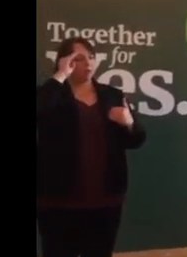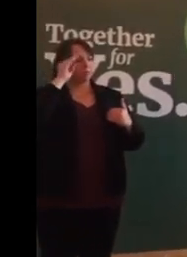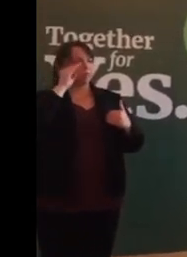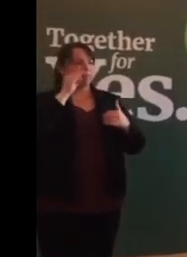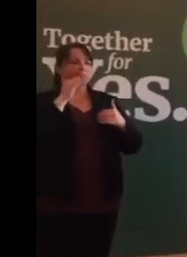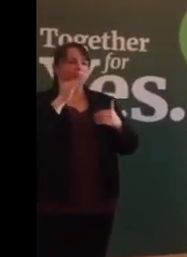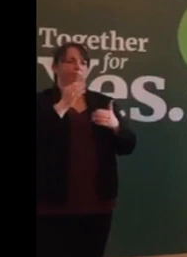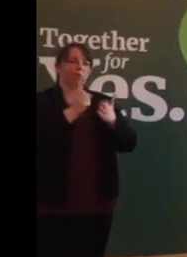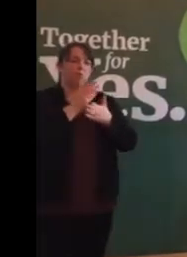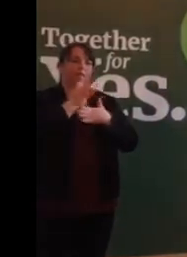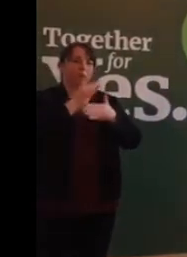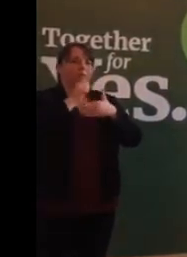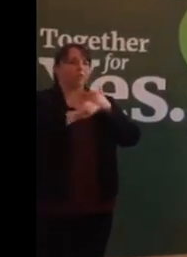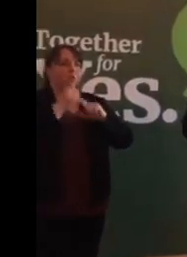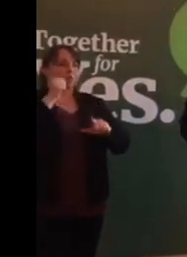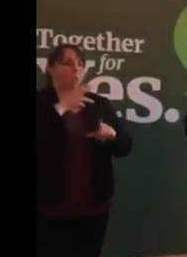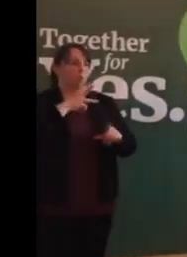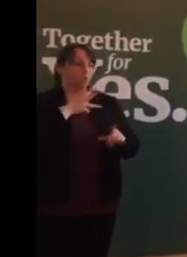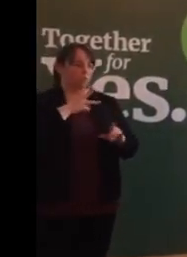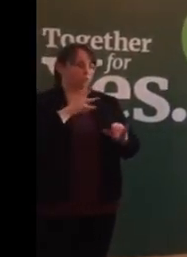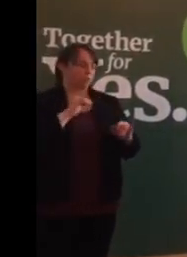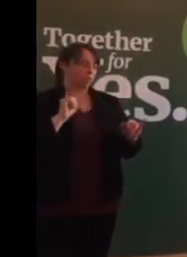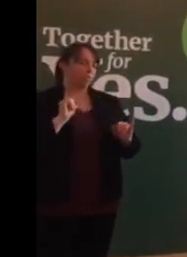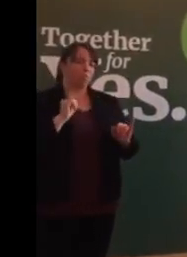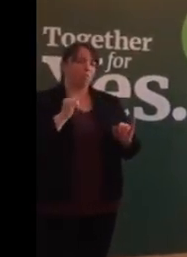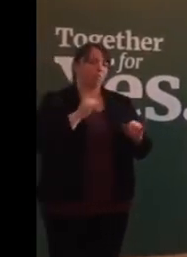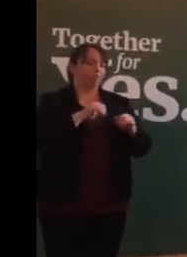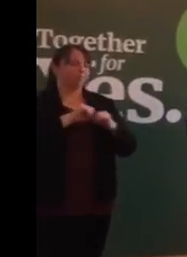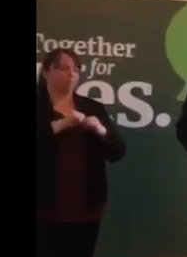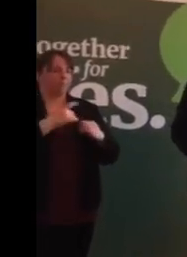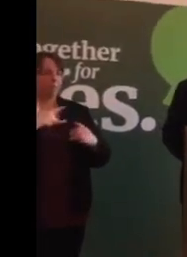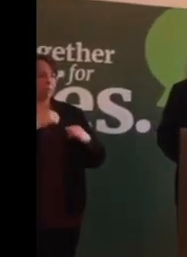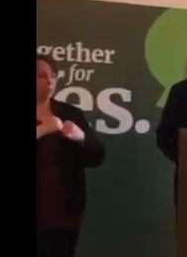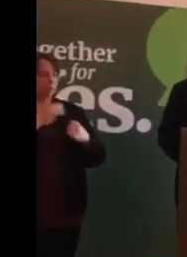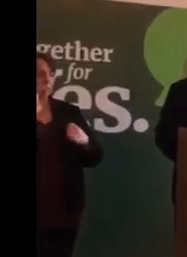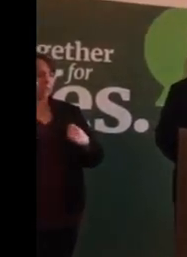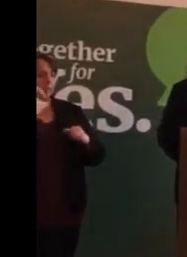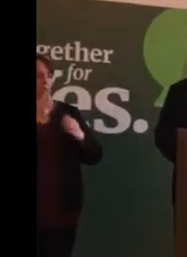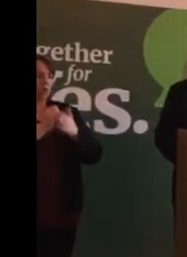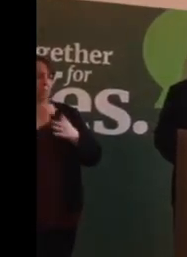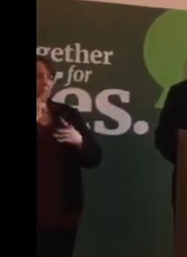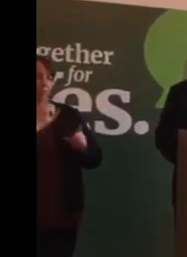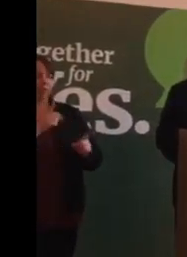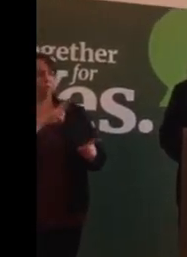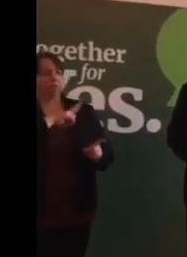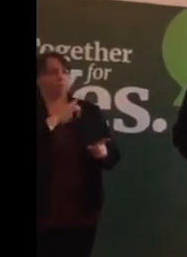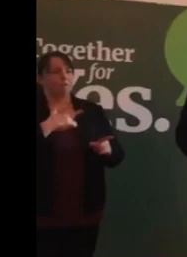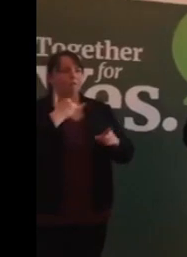couple of days ago, which was absolutely heartbreaking, but that is the reality today in this country.